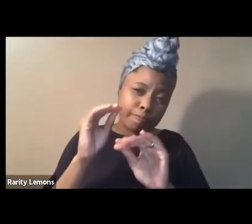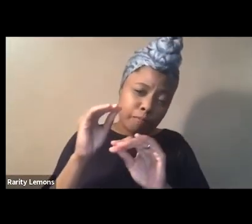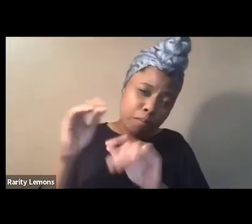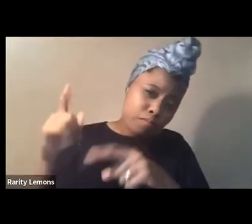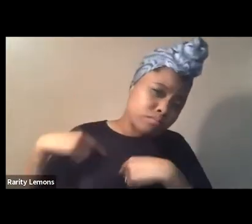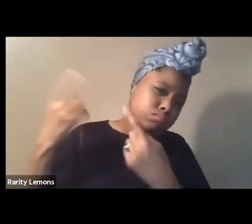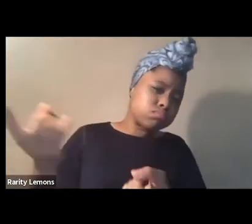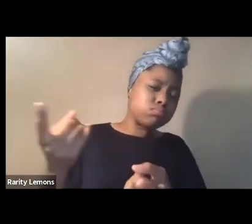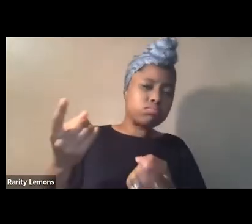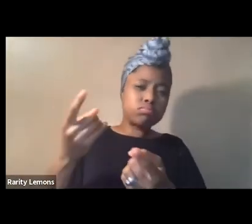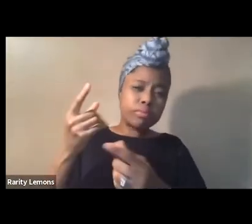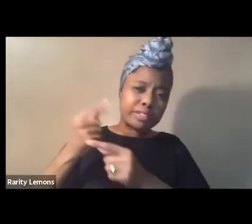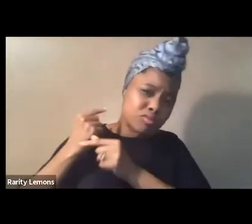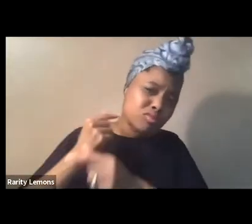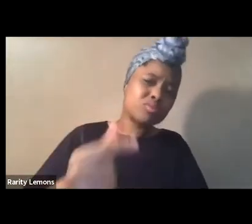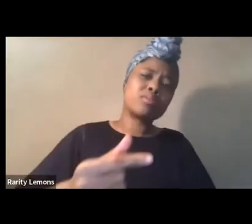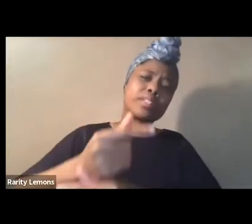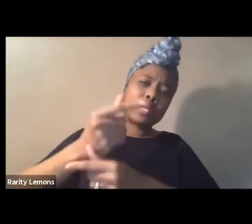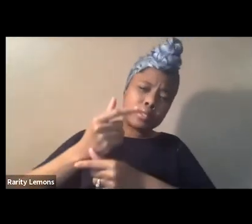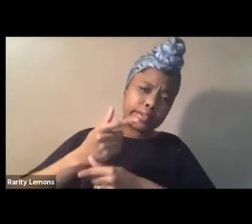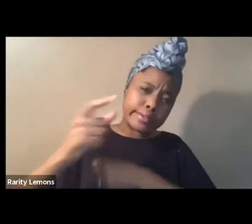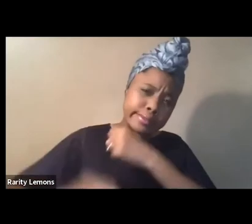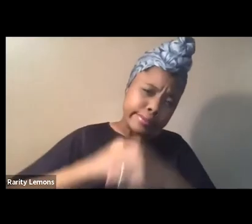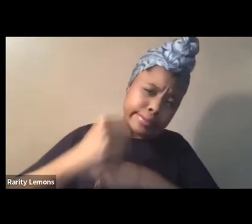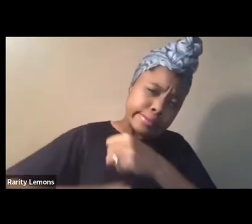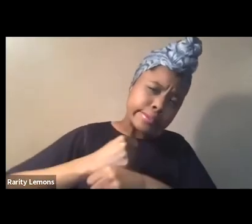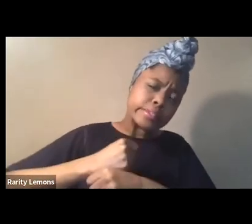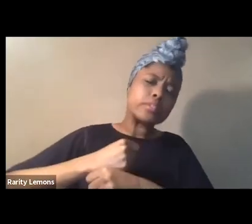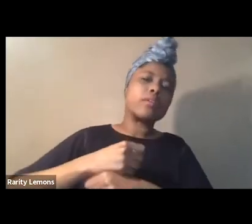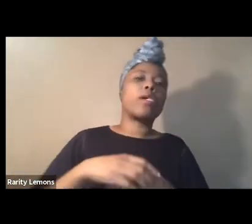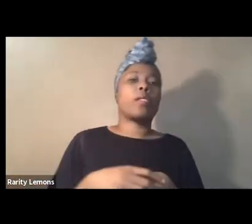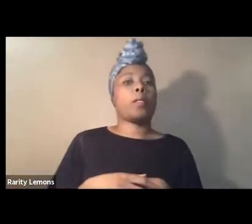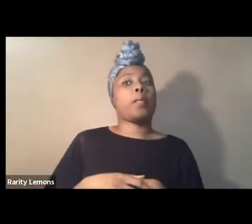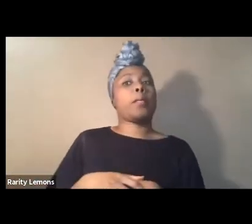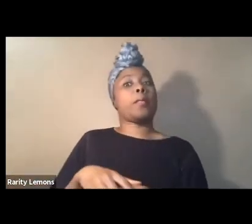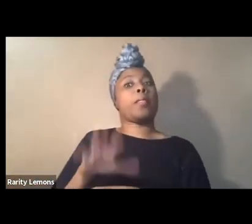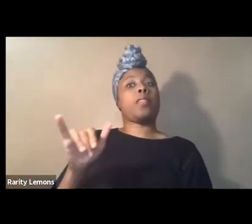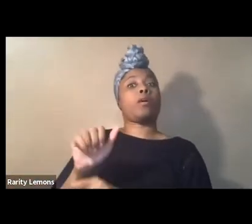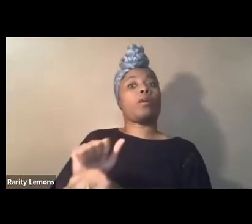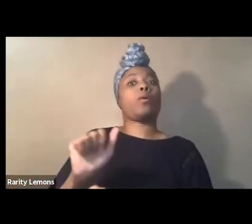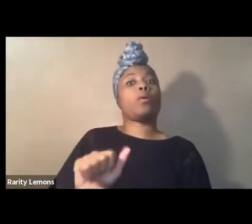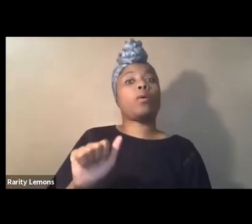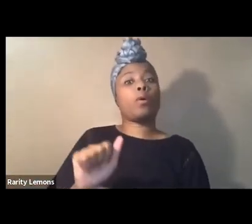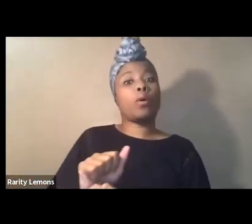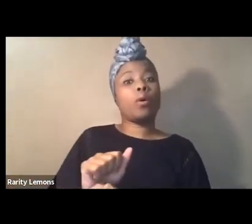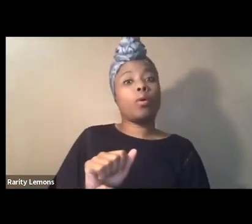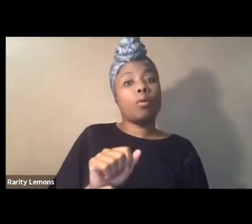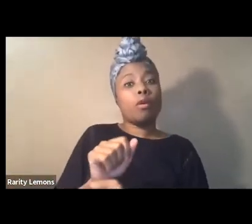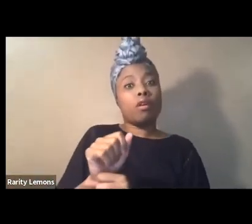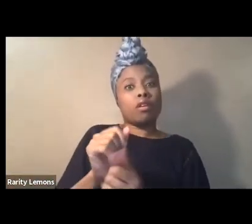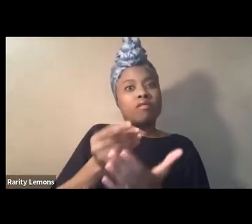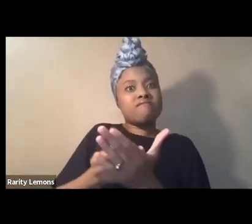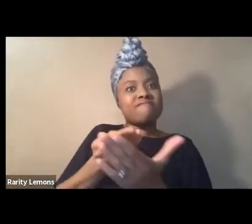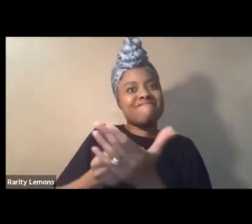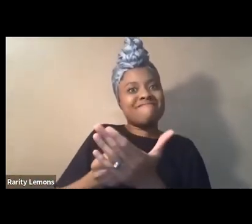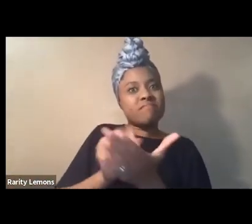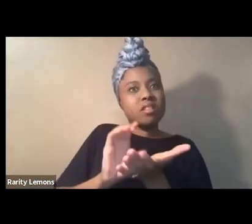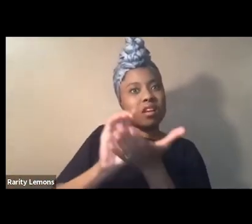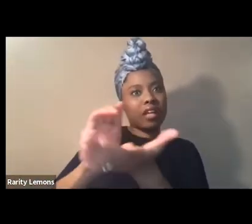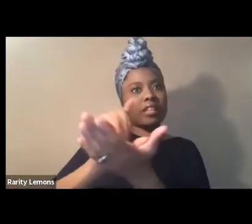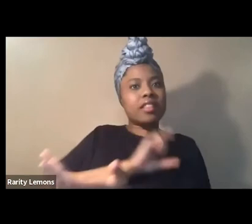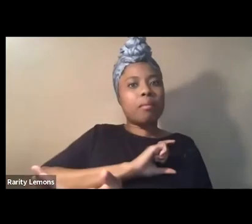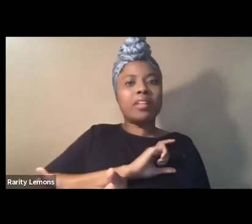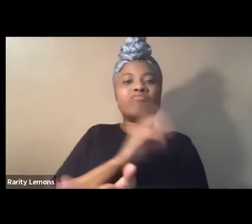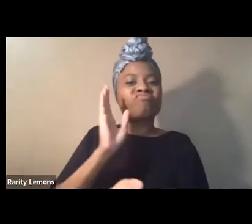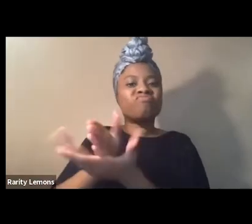it is that work that has mainstreamed the idea of defunding the police a once seemingly impossible